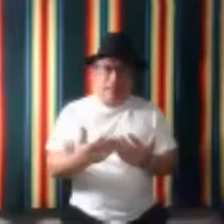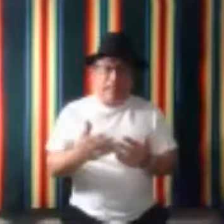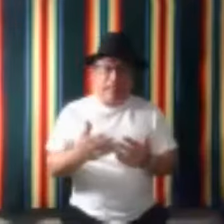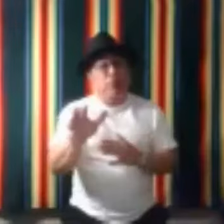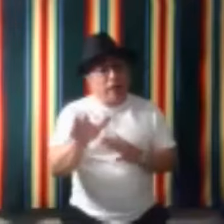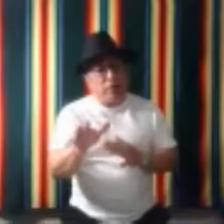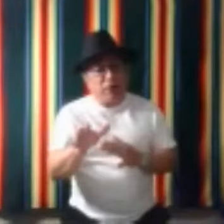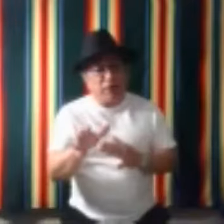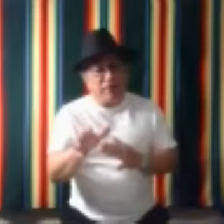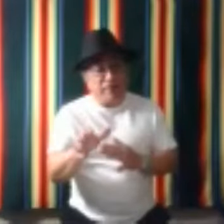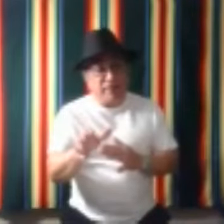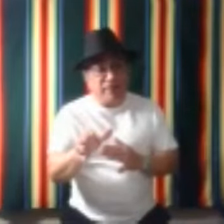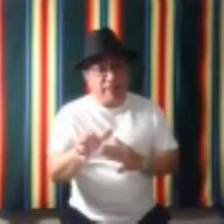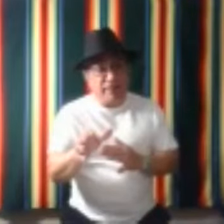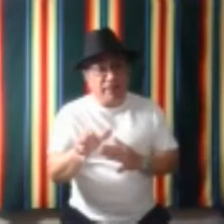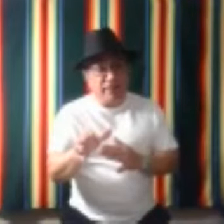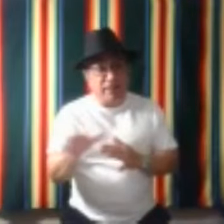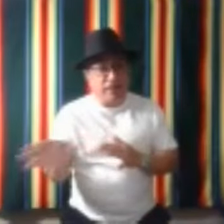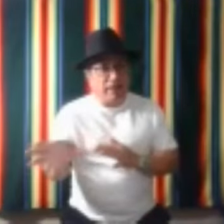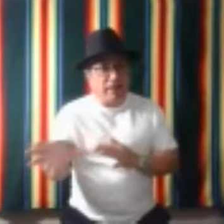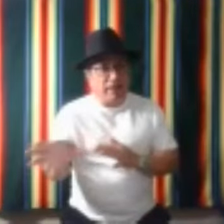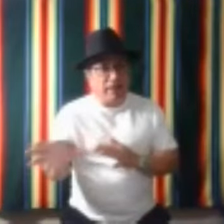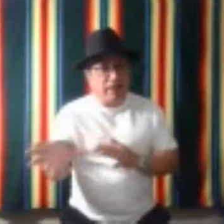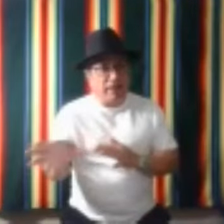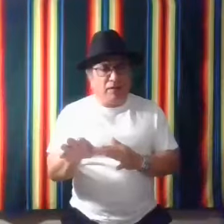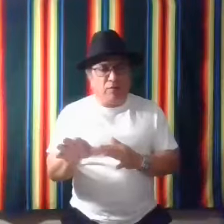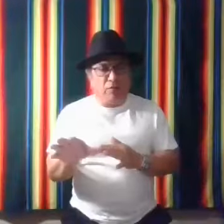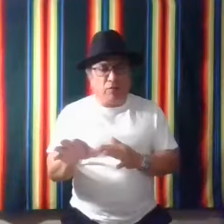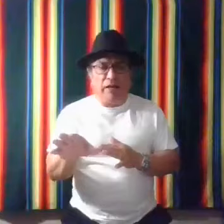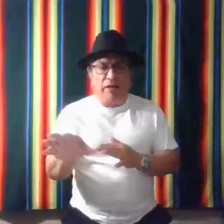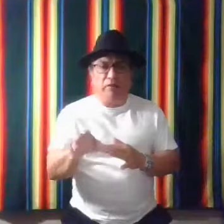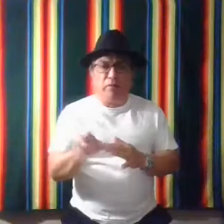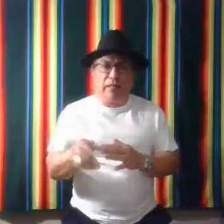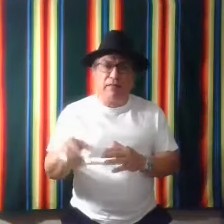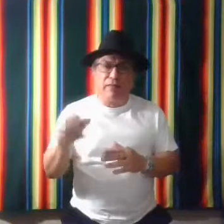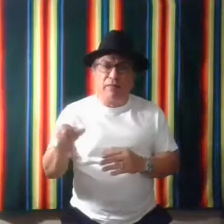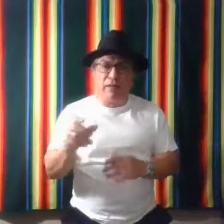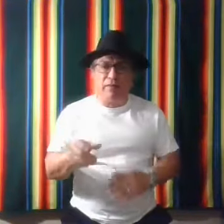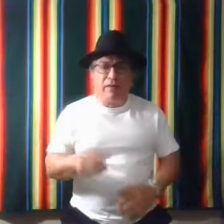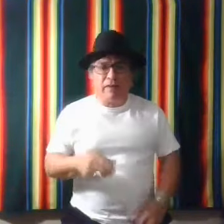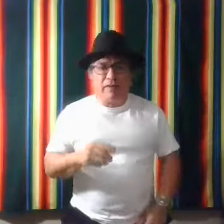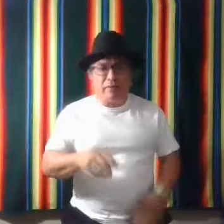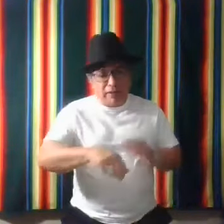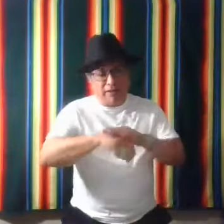That's the way I would do it until I find a different means that, that, that really